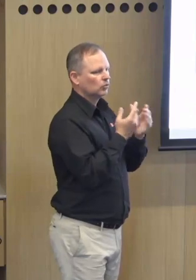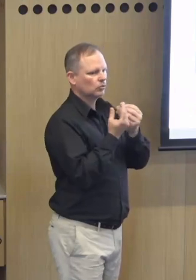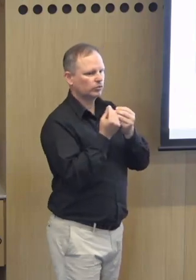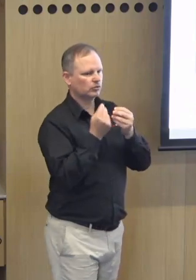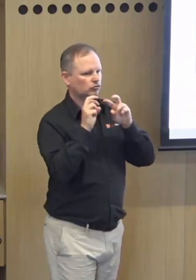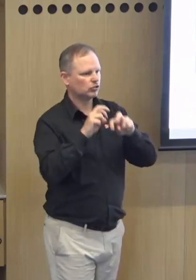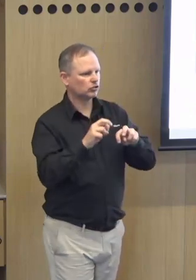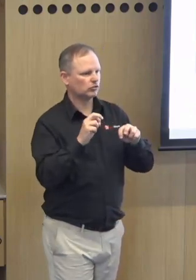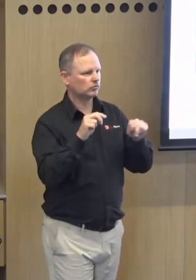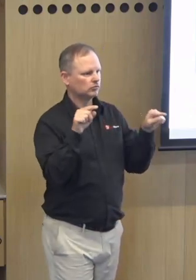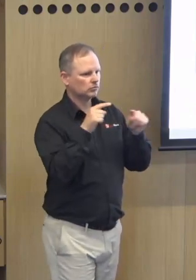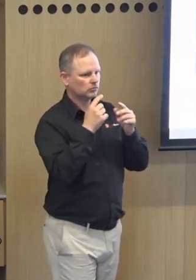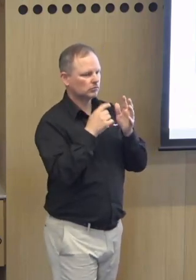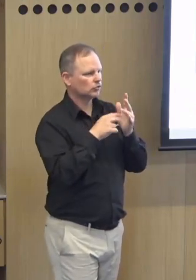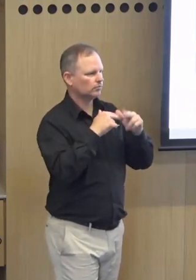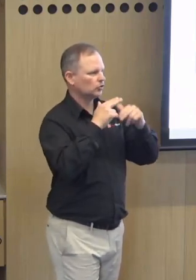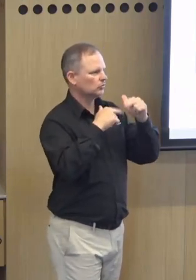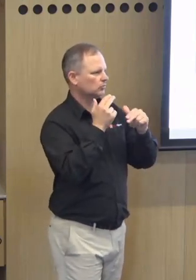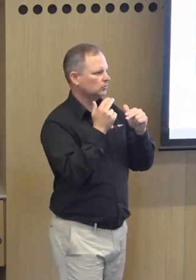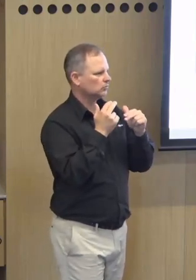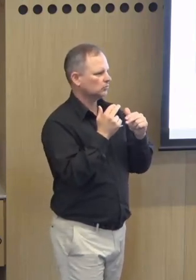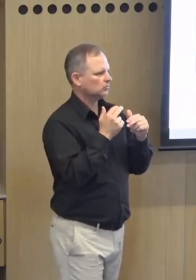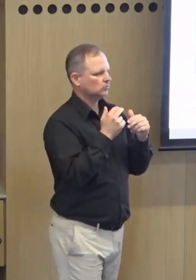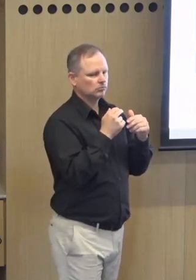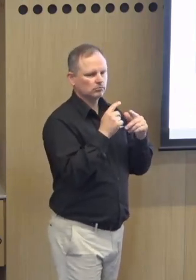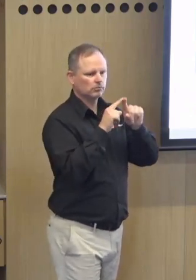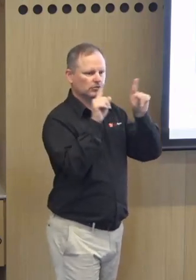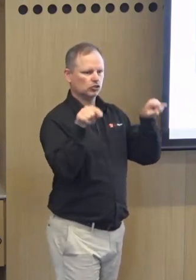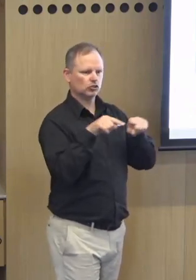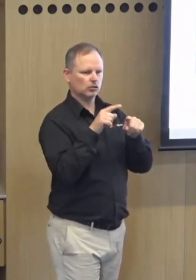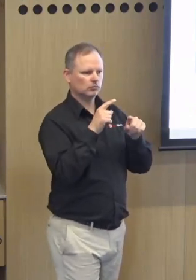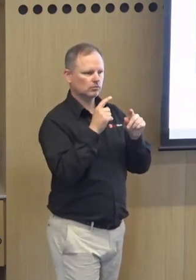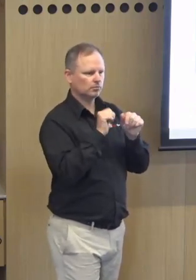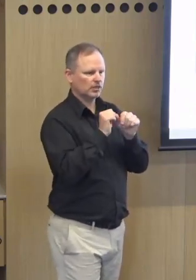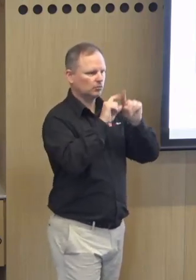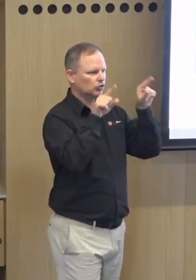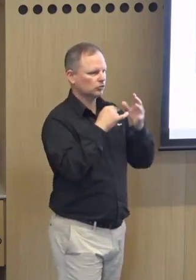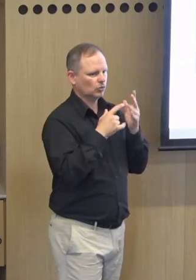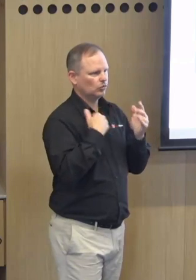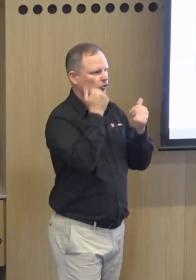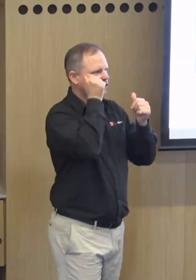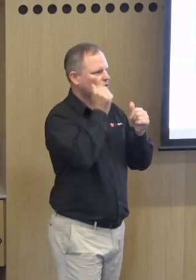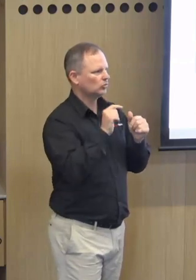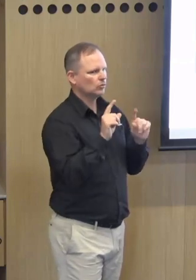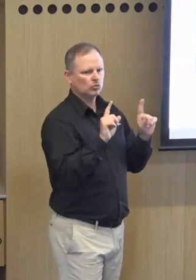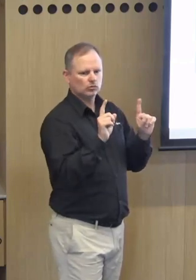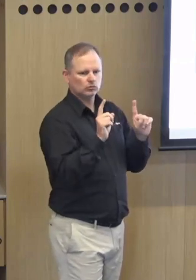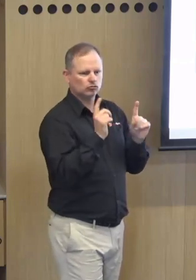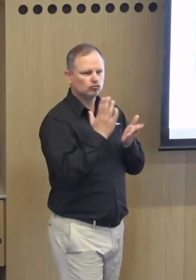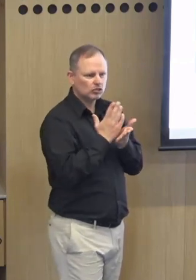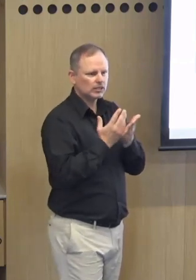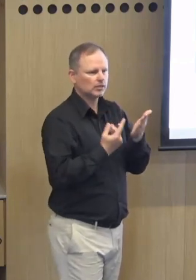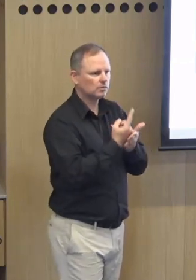of hearing people and the language that they use and all the nuances and then we'll able to then build on data from the work that we